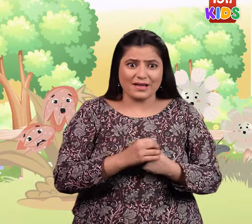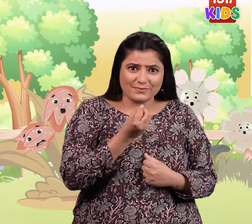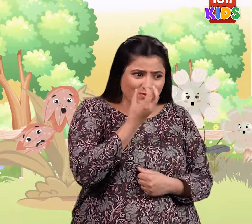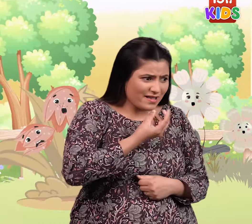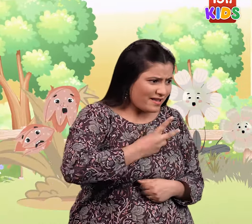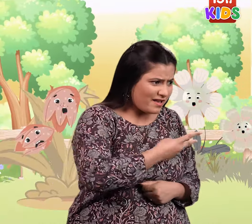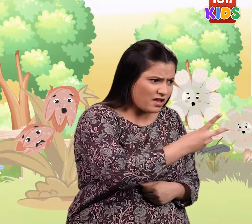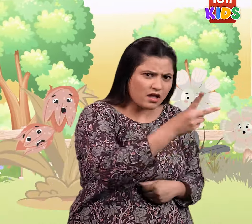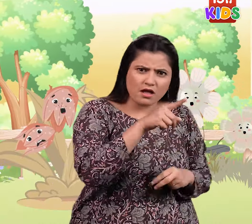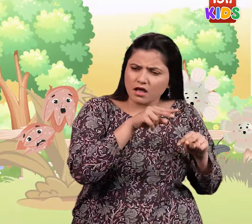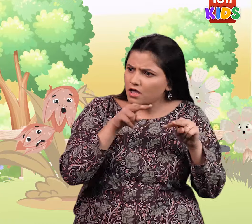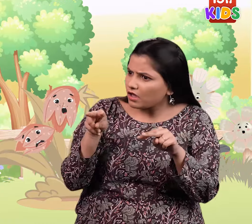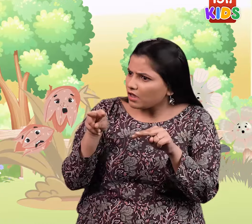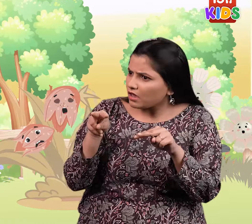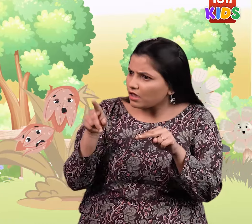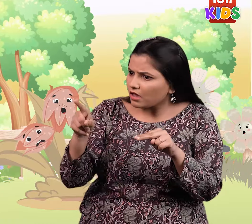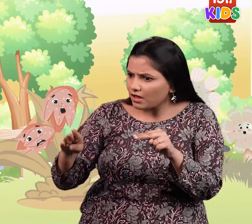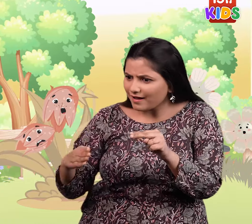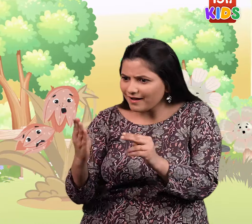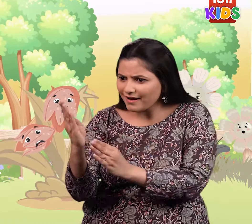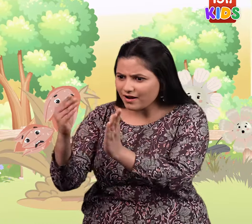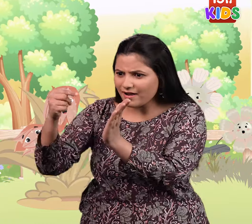All the flowers were amazed at the cactus.